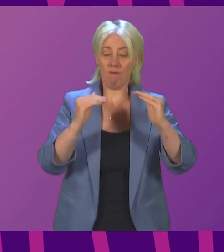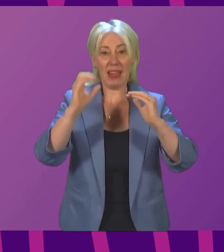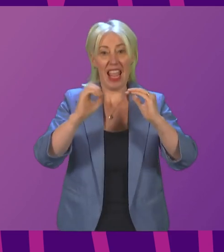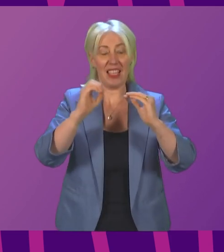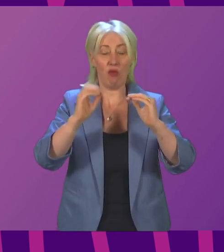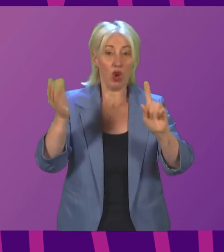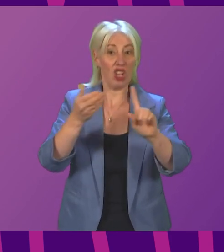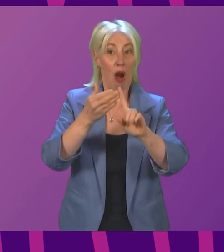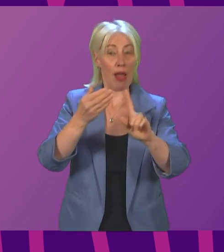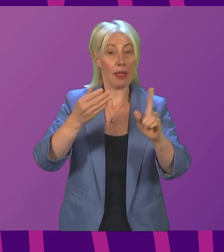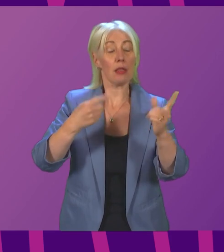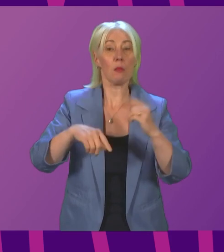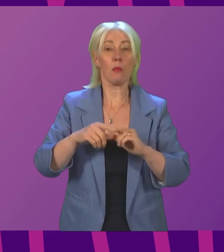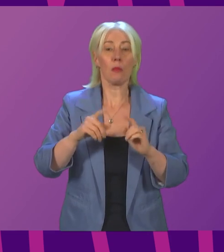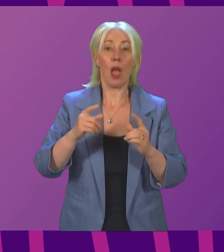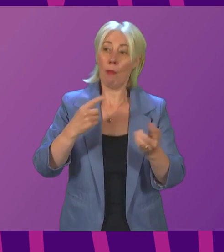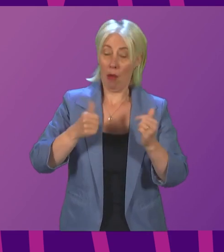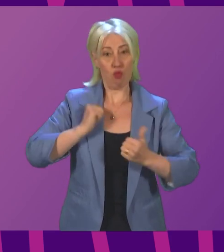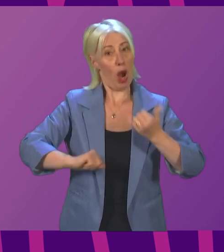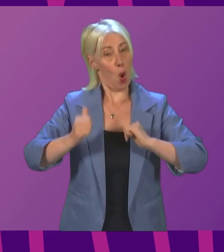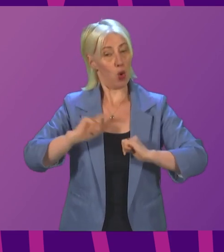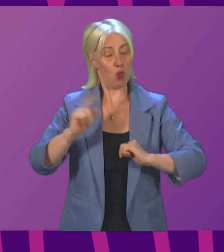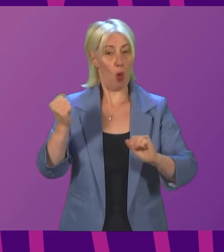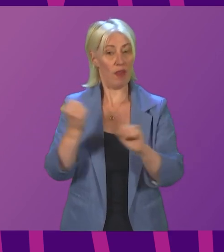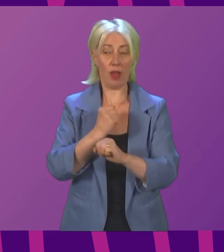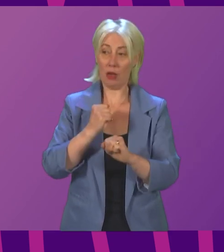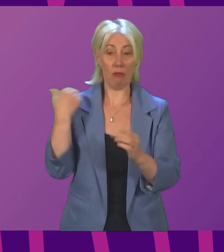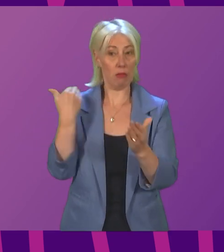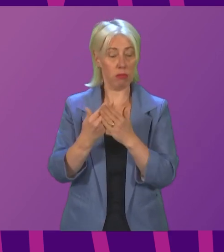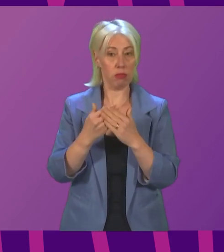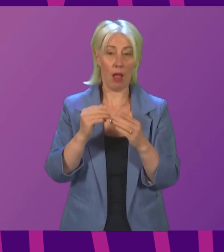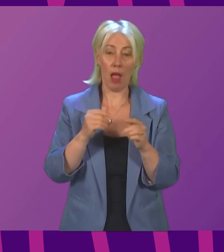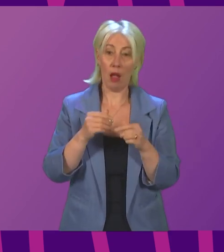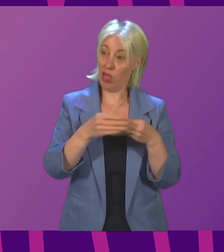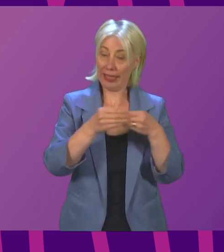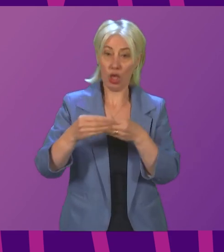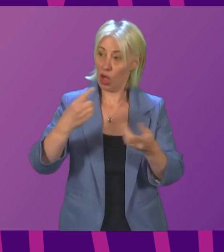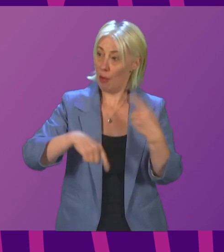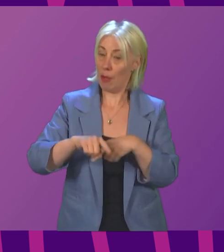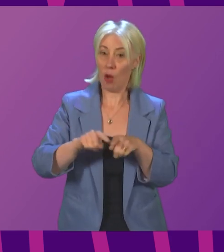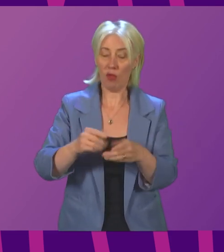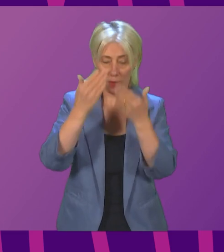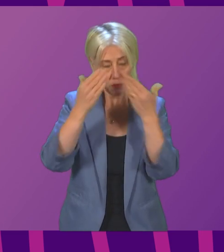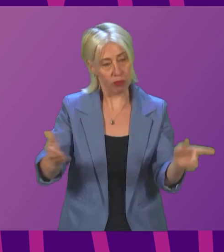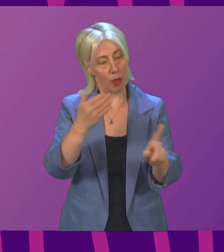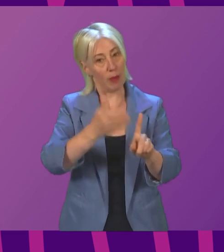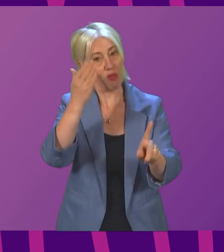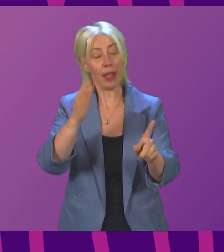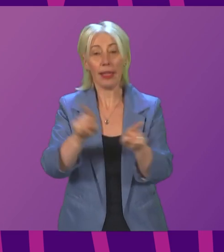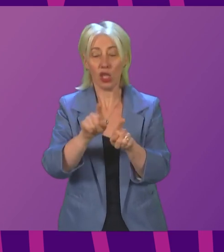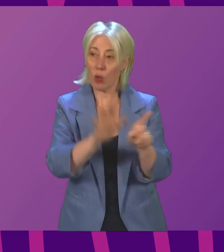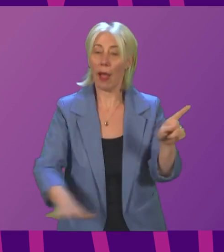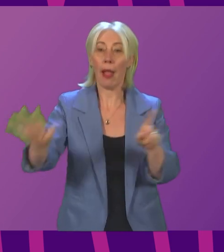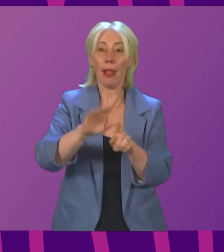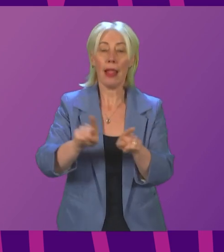weeks, I feel pride in the leadership that Scotland has shown and indeed has been recognised for widely. However, I also feel